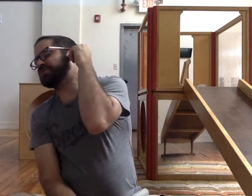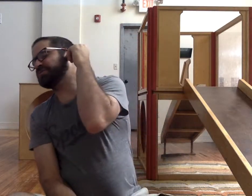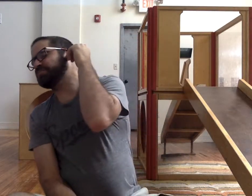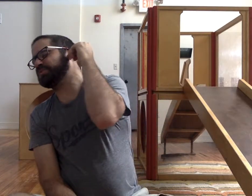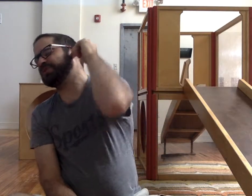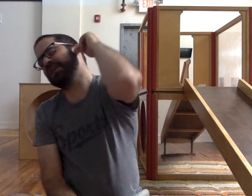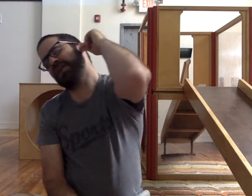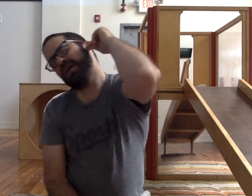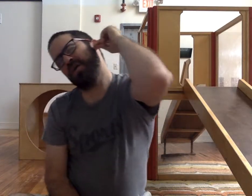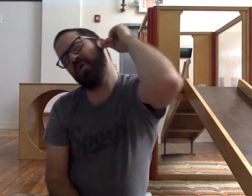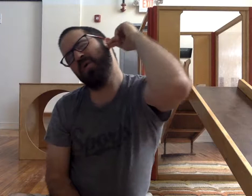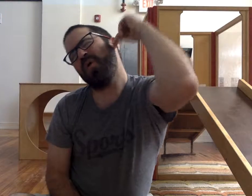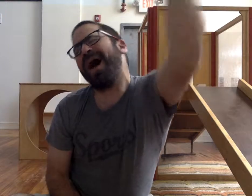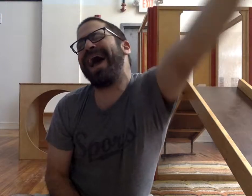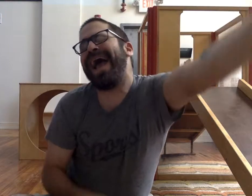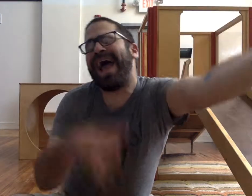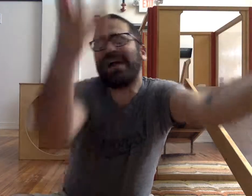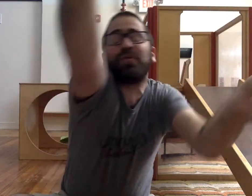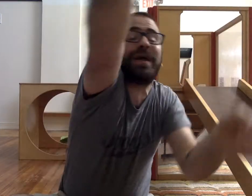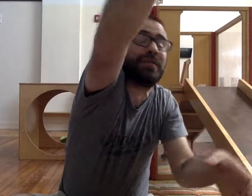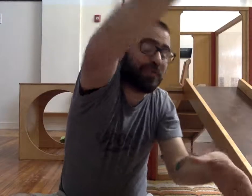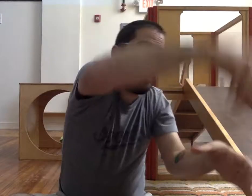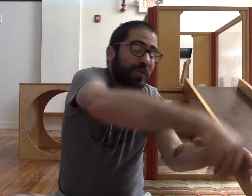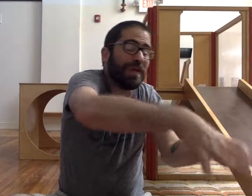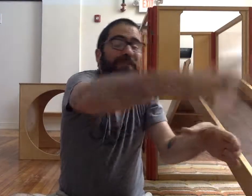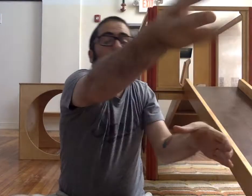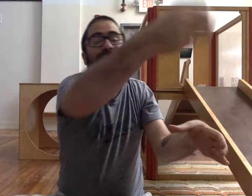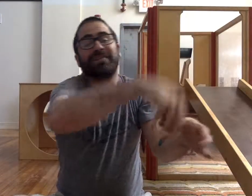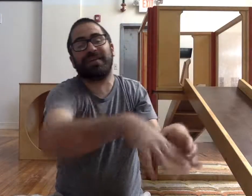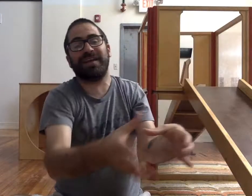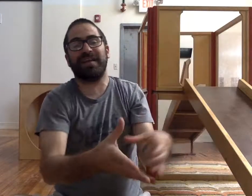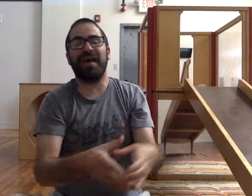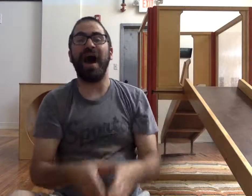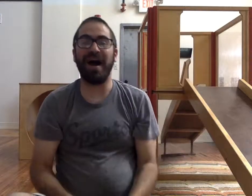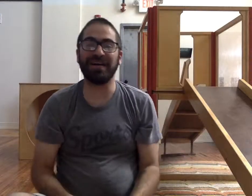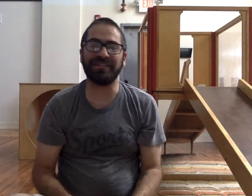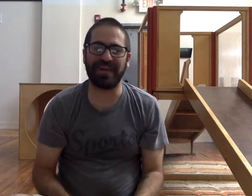you pull it away. Quick, throw it away before it gets stuck again. Good job.